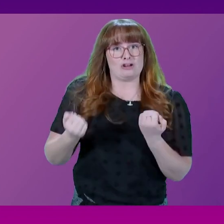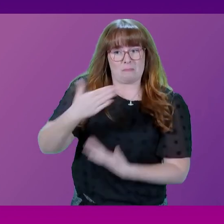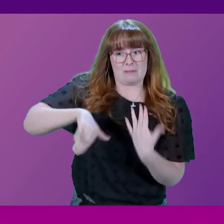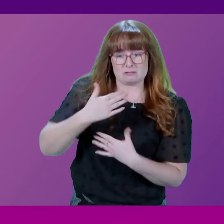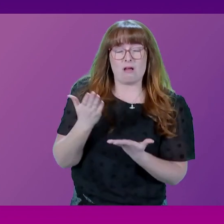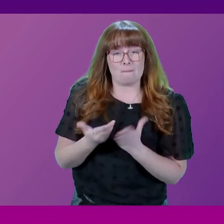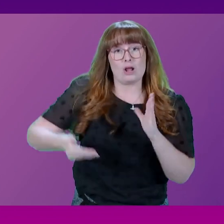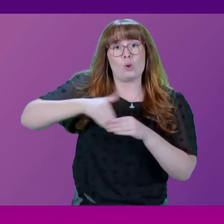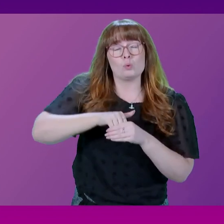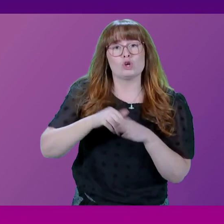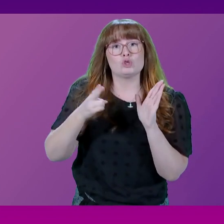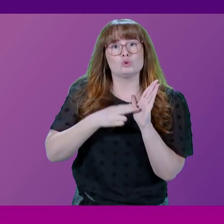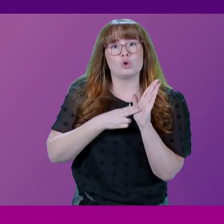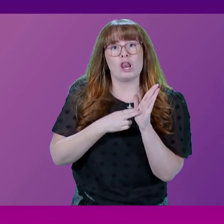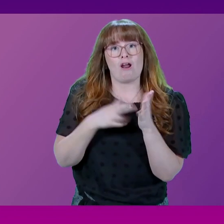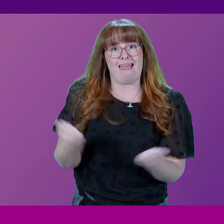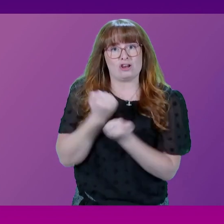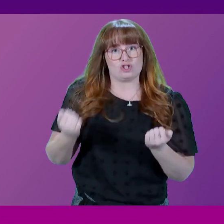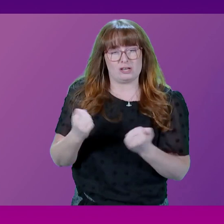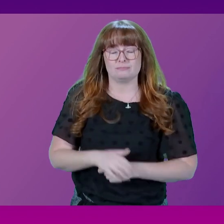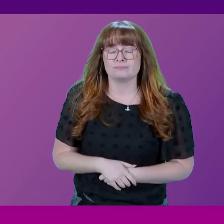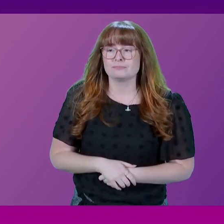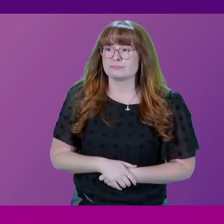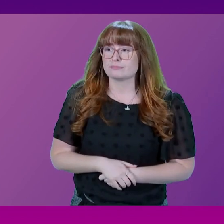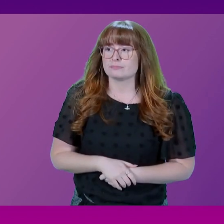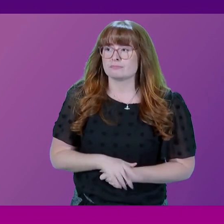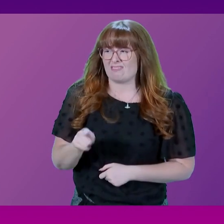nuclear energy? The First Minister...